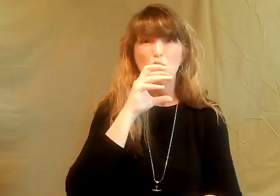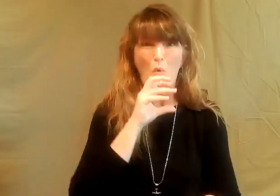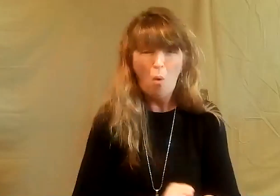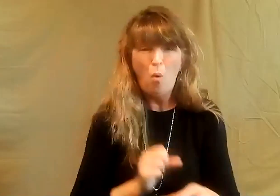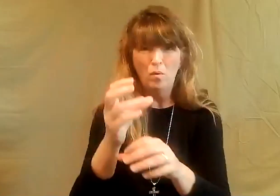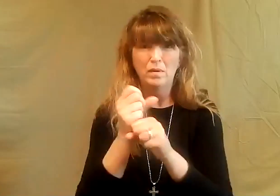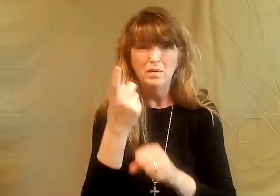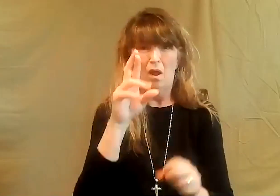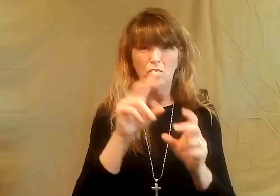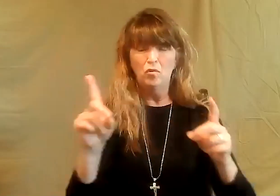that we've run into.